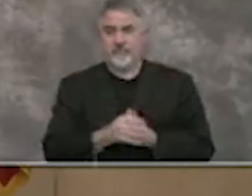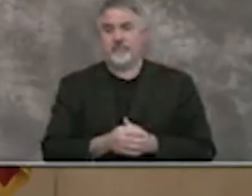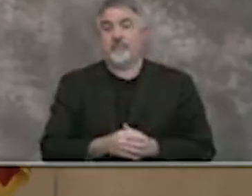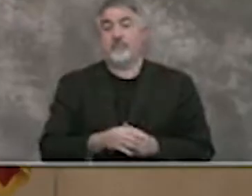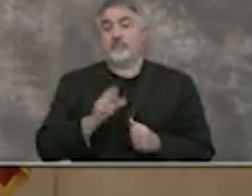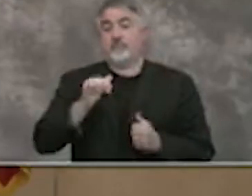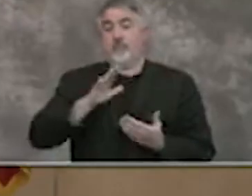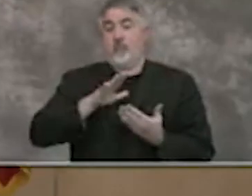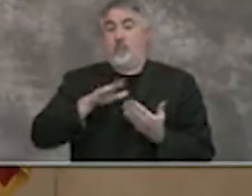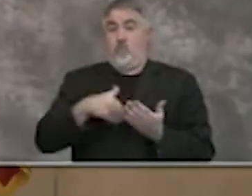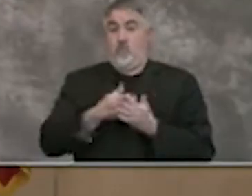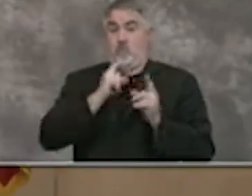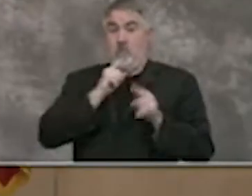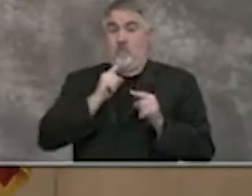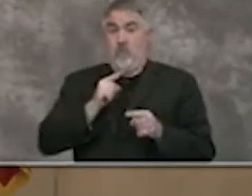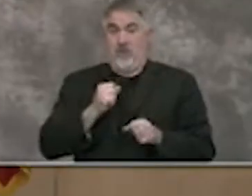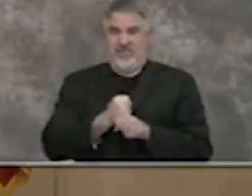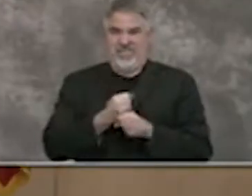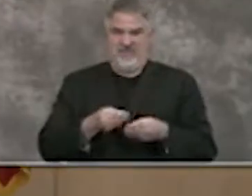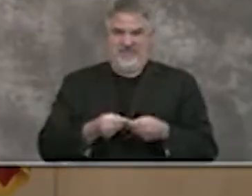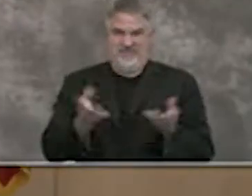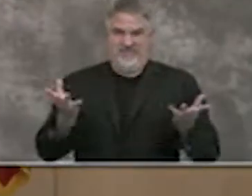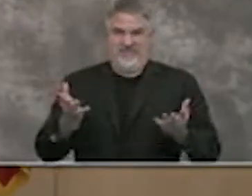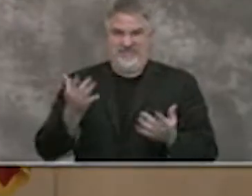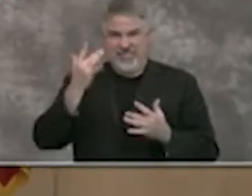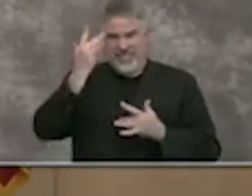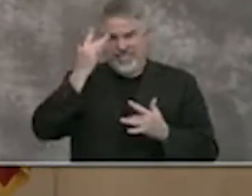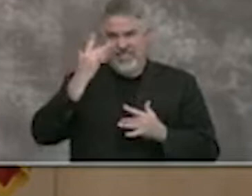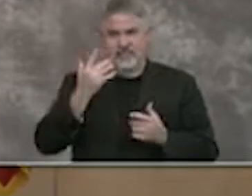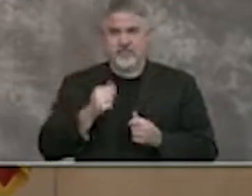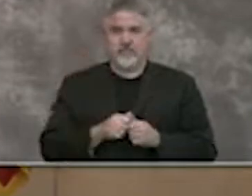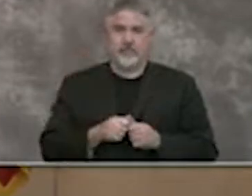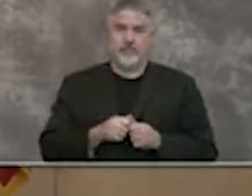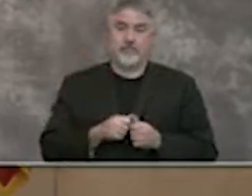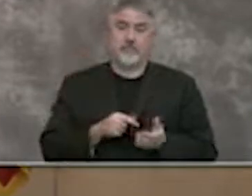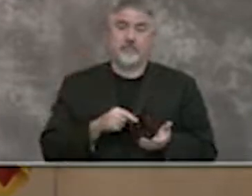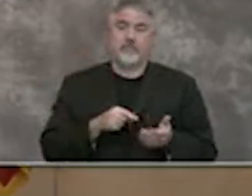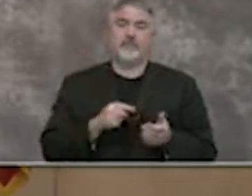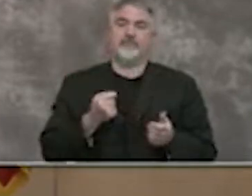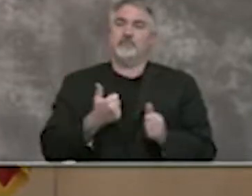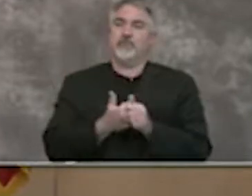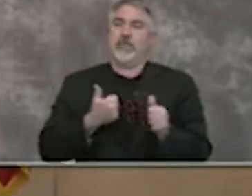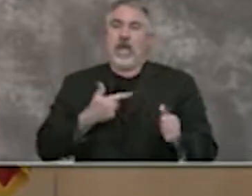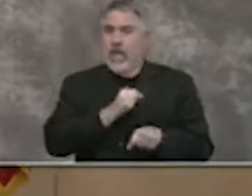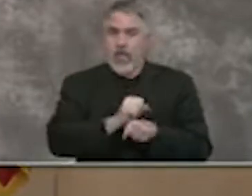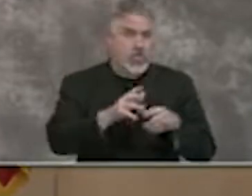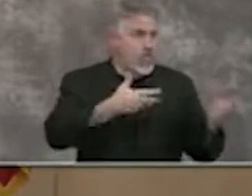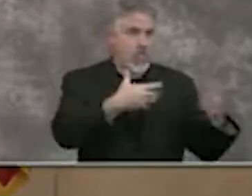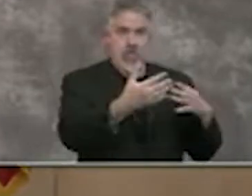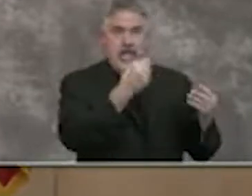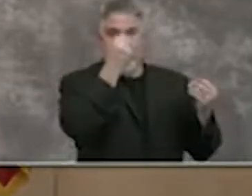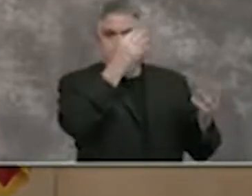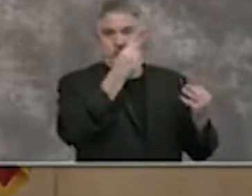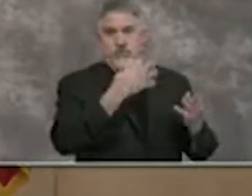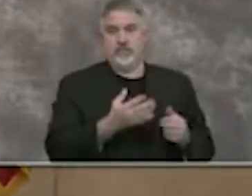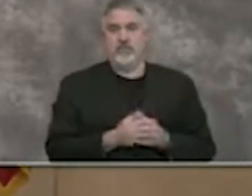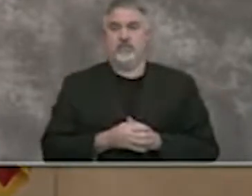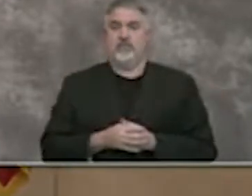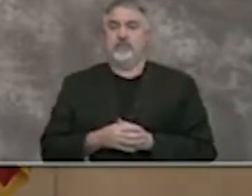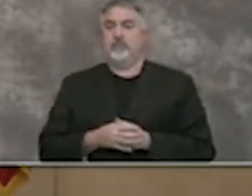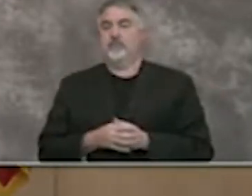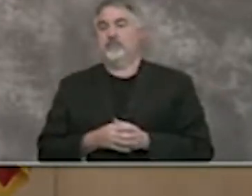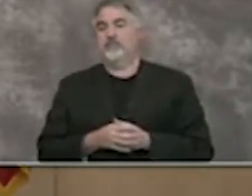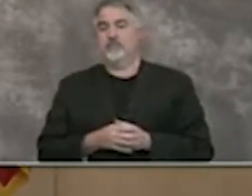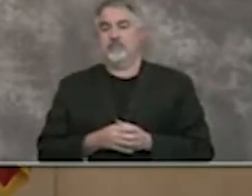situation. Here's County Medical Director Eric McDonald. It is a lagging indicator and the fact that that number hasn't gone up in a couple days should